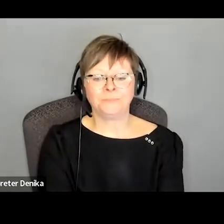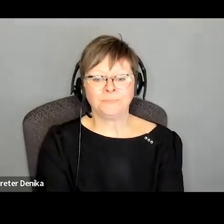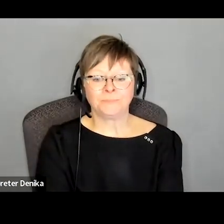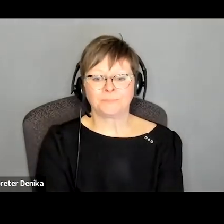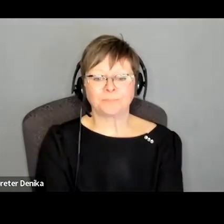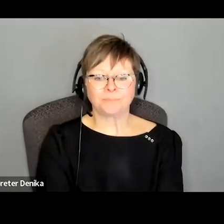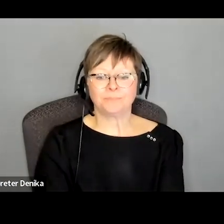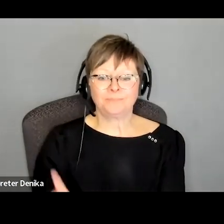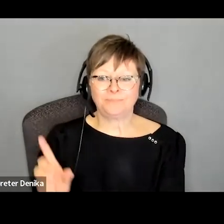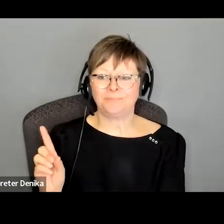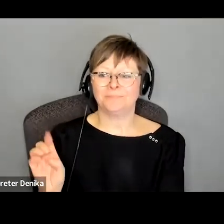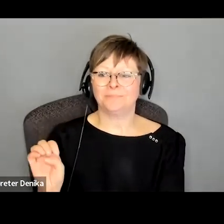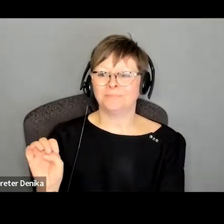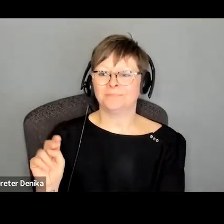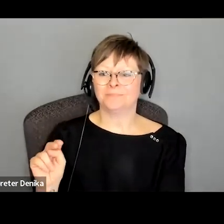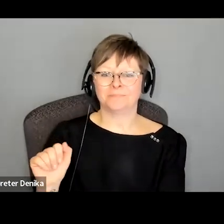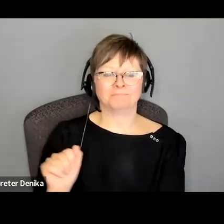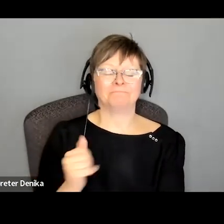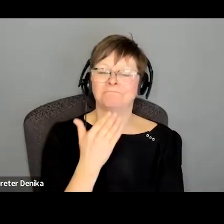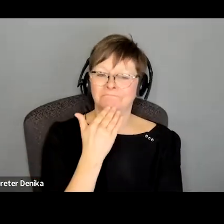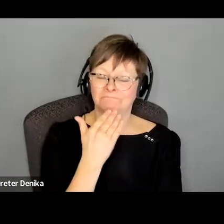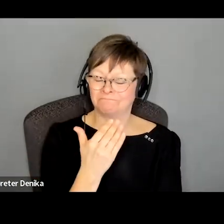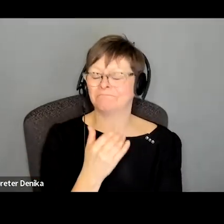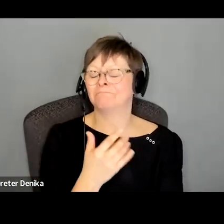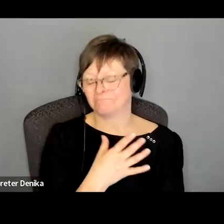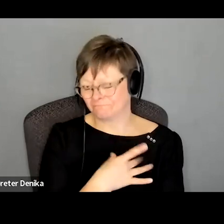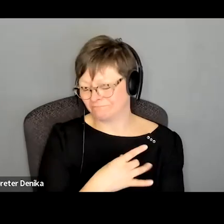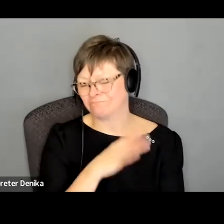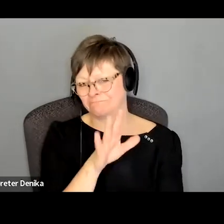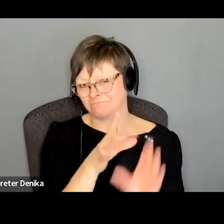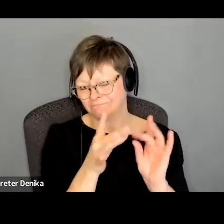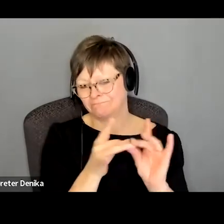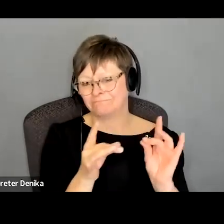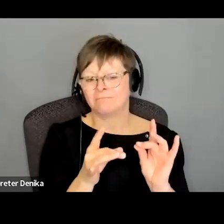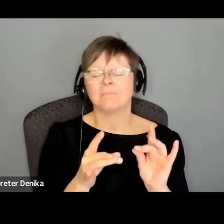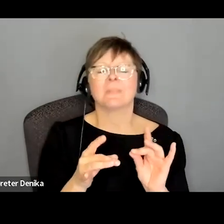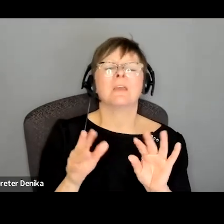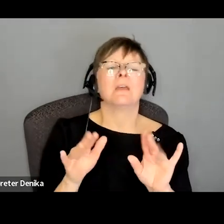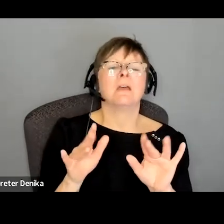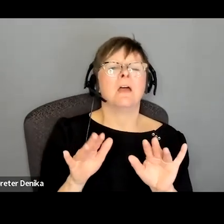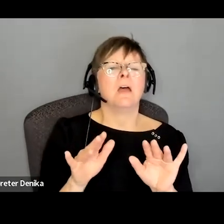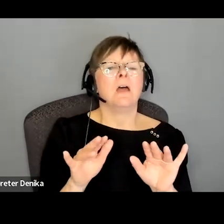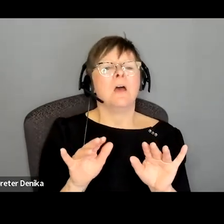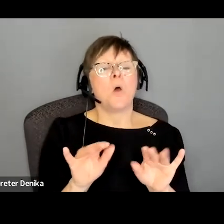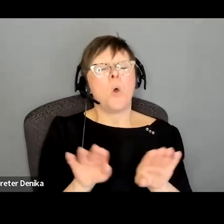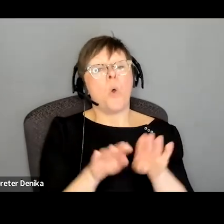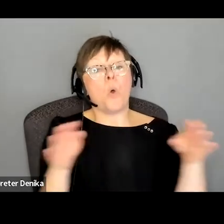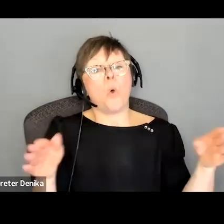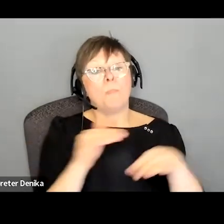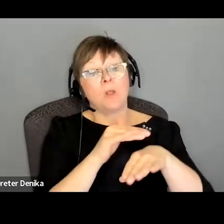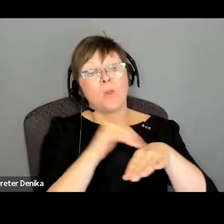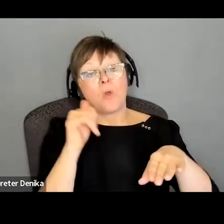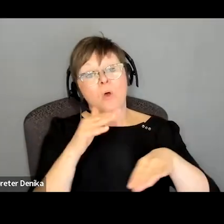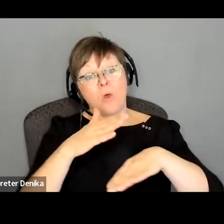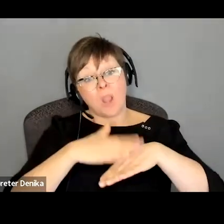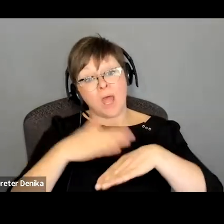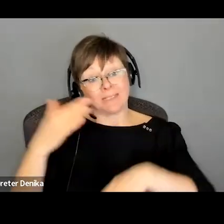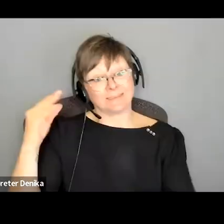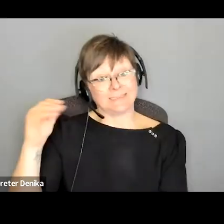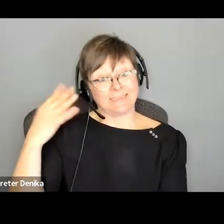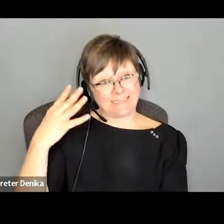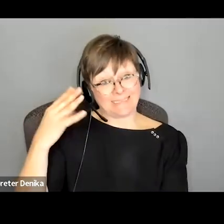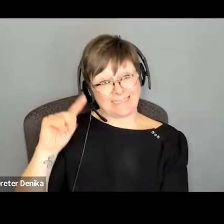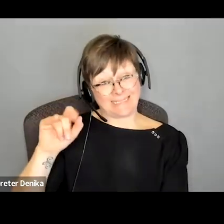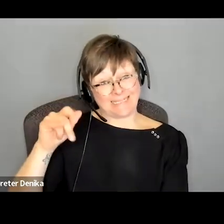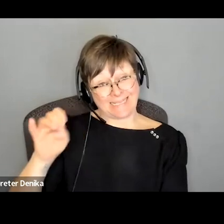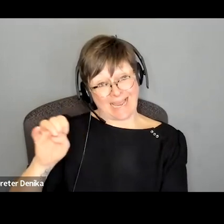great great words uh is there such a thing as open calls on tape i guess that's is that